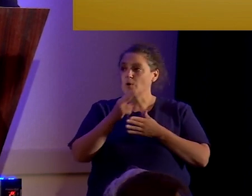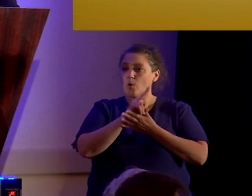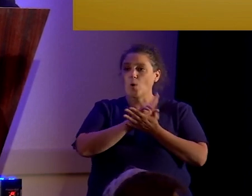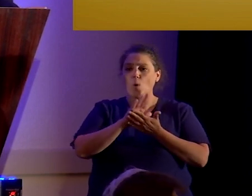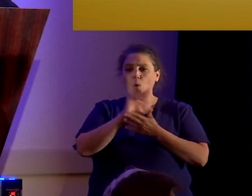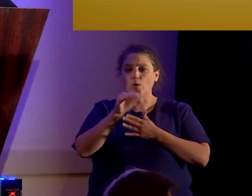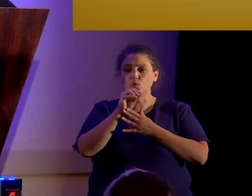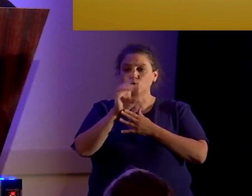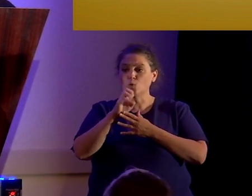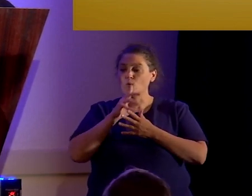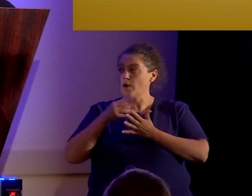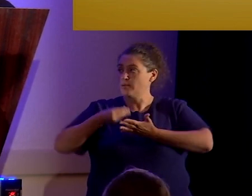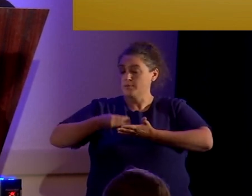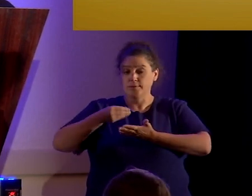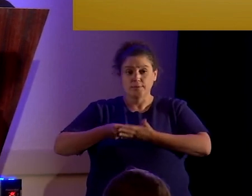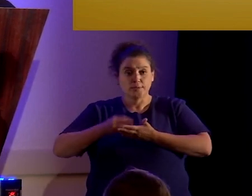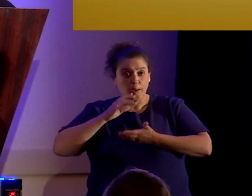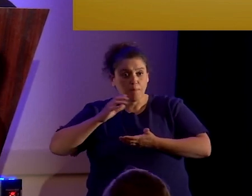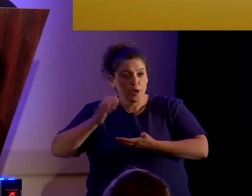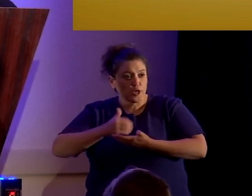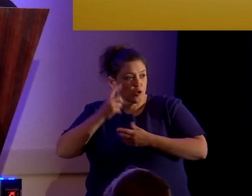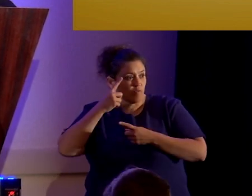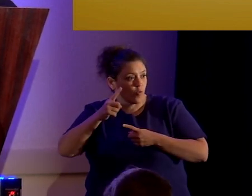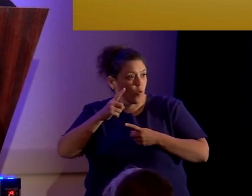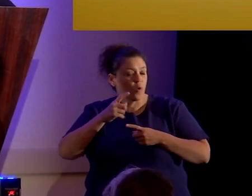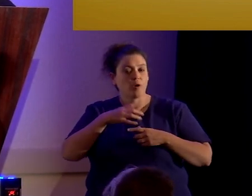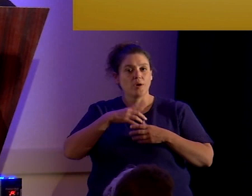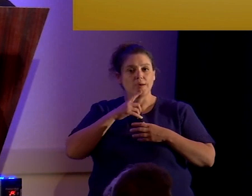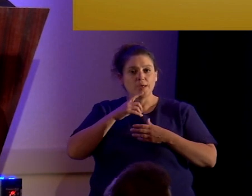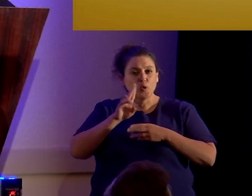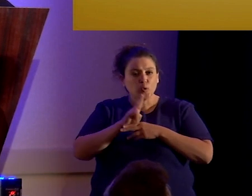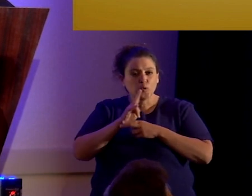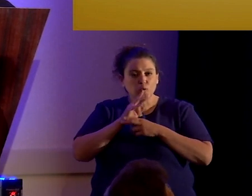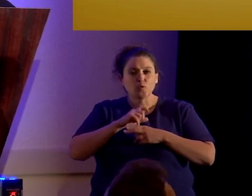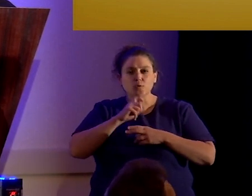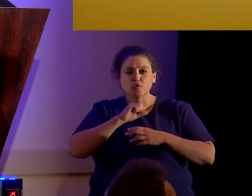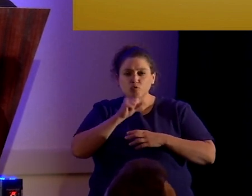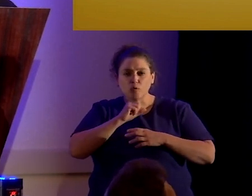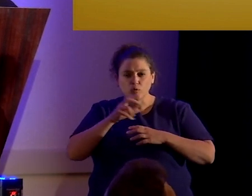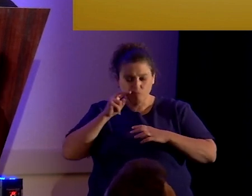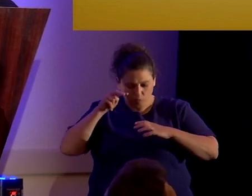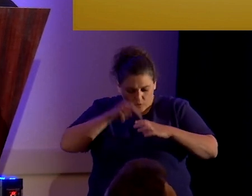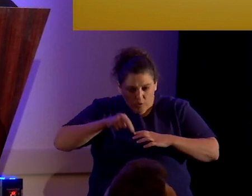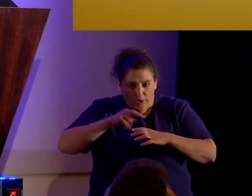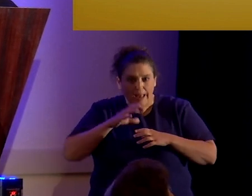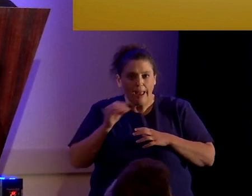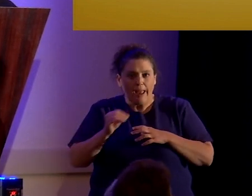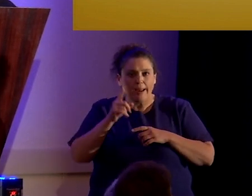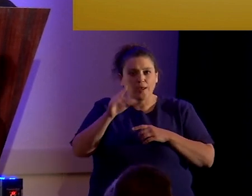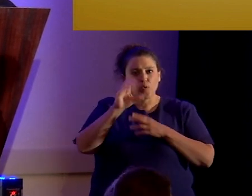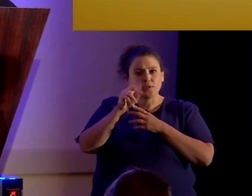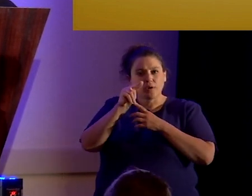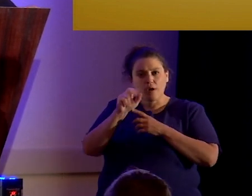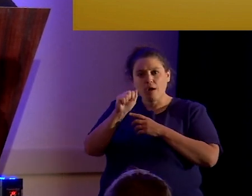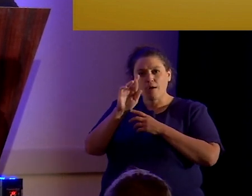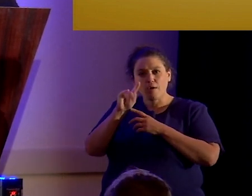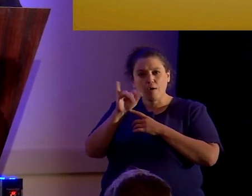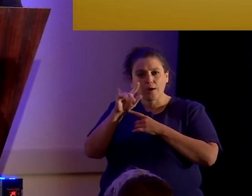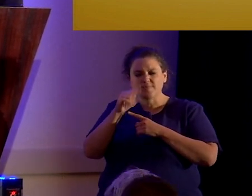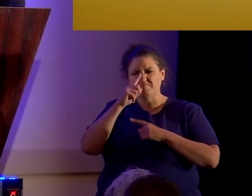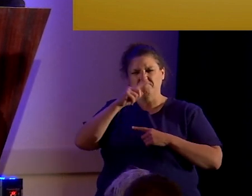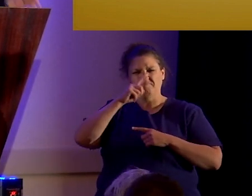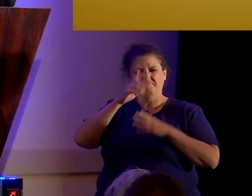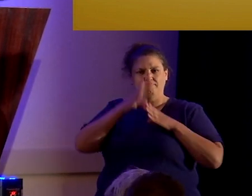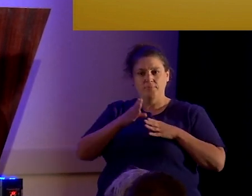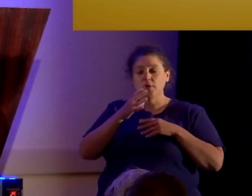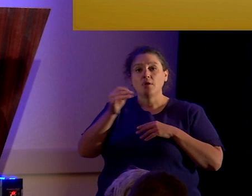as a money digger, a glass looker and a con artist. And we've already seen that